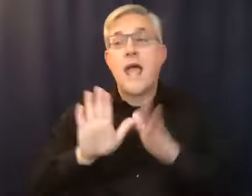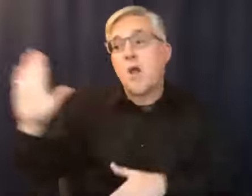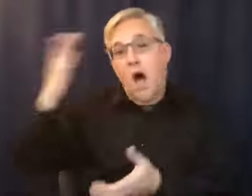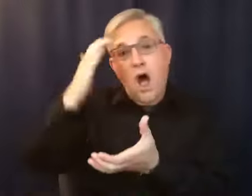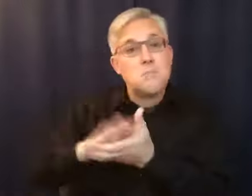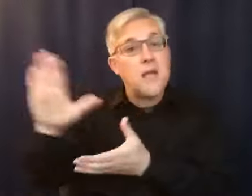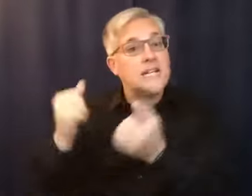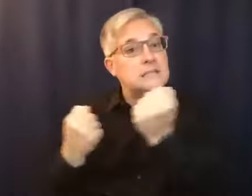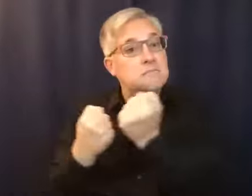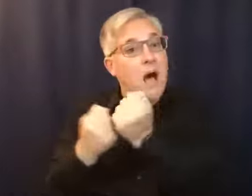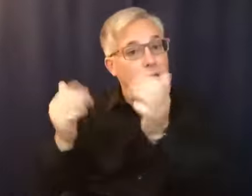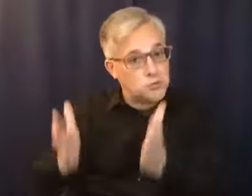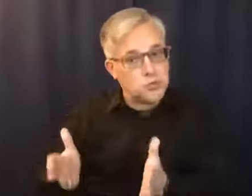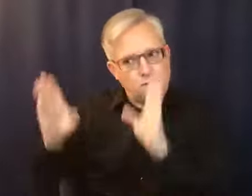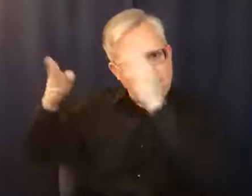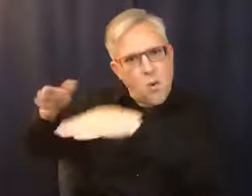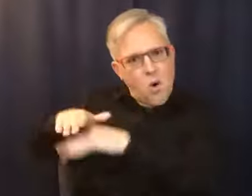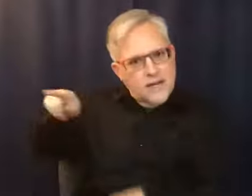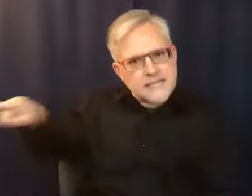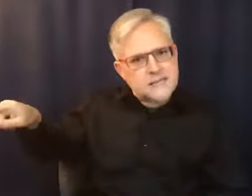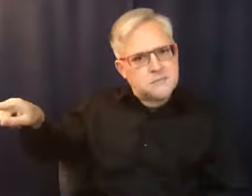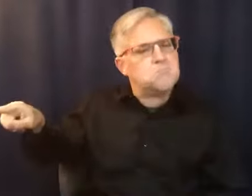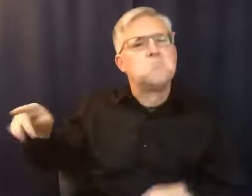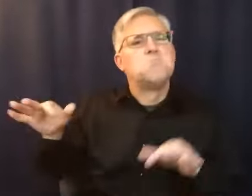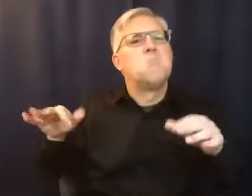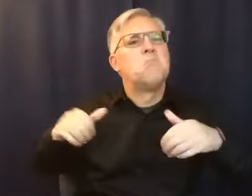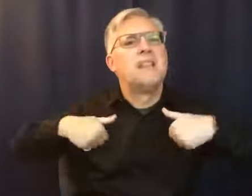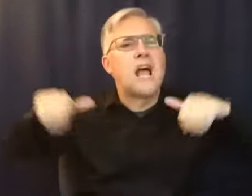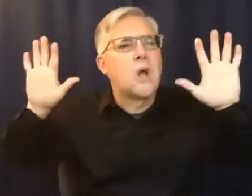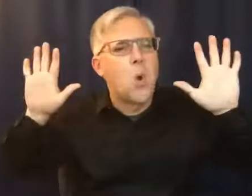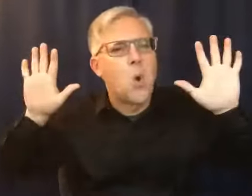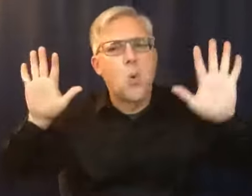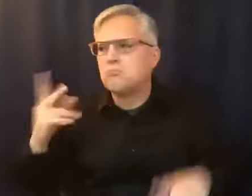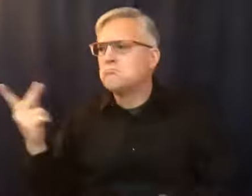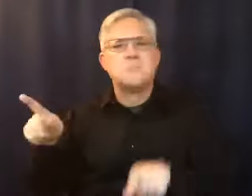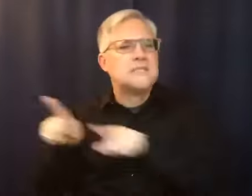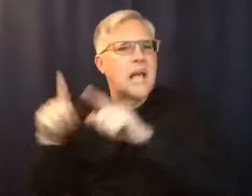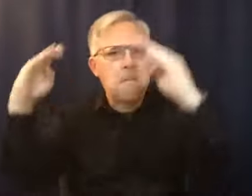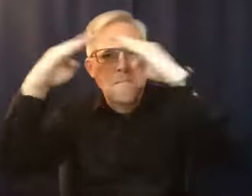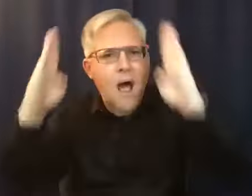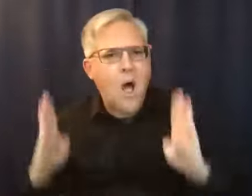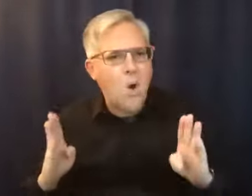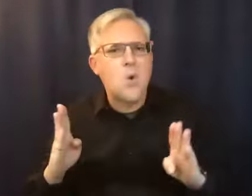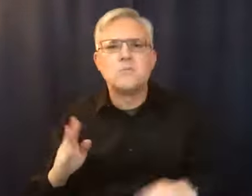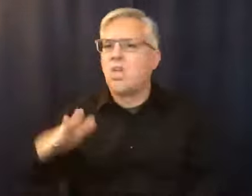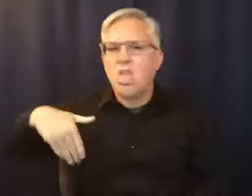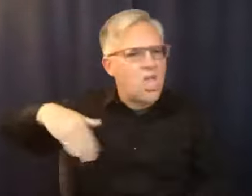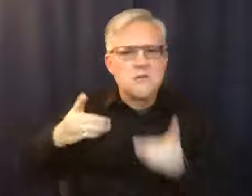Just let him go. You're still living in the same house. You're not divorcing. You're not separating. But you're going to keep your eyes off him